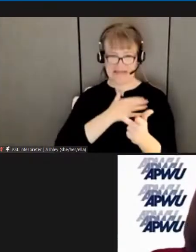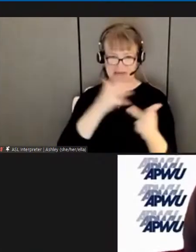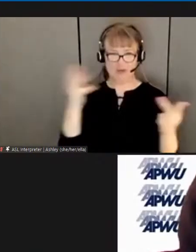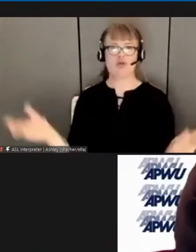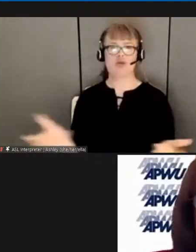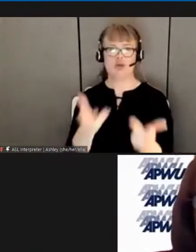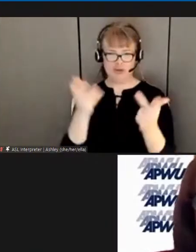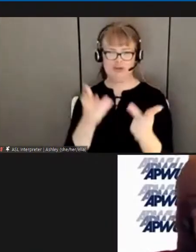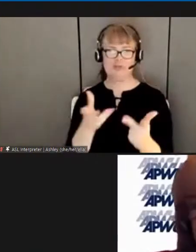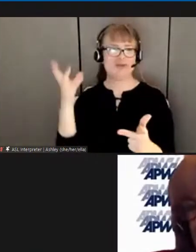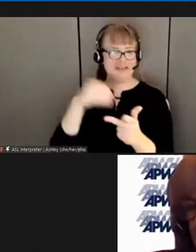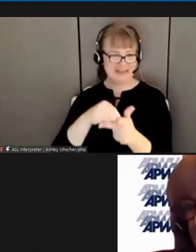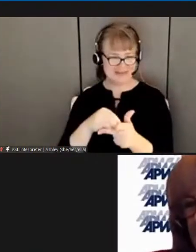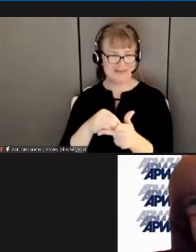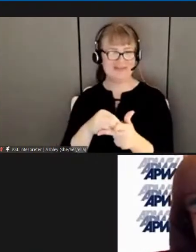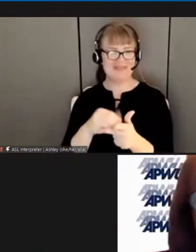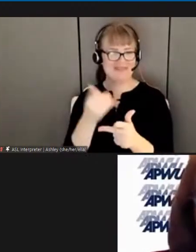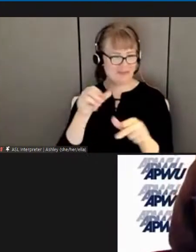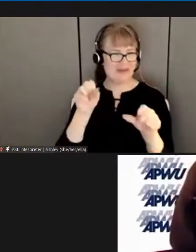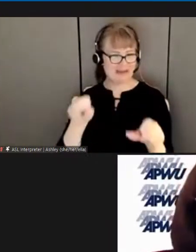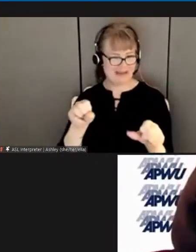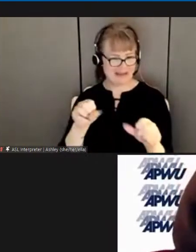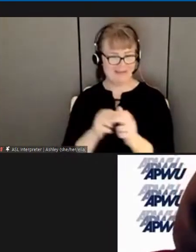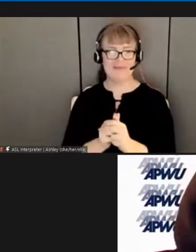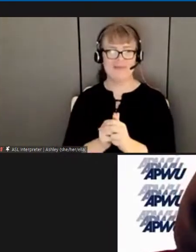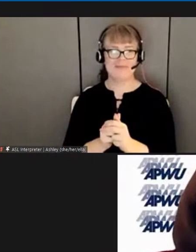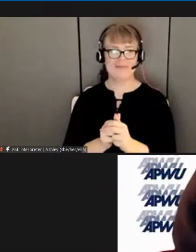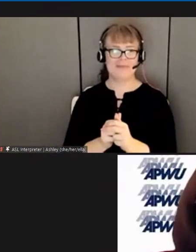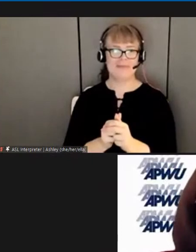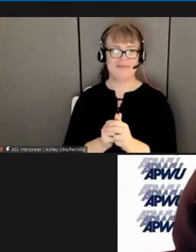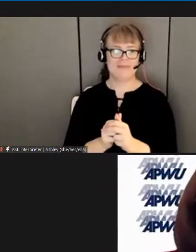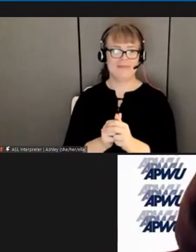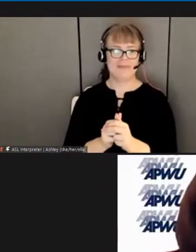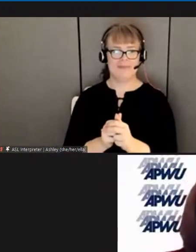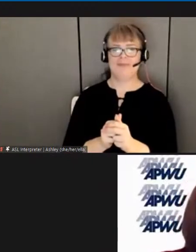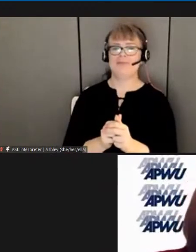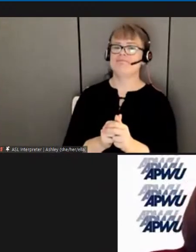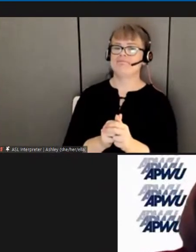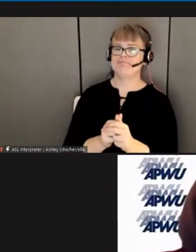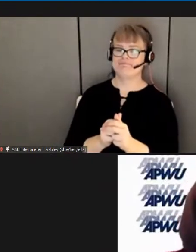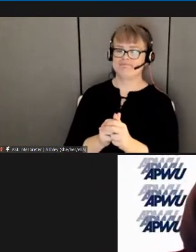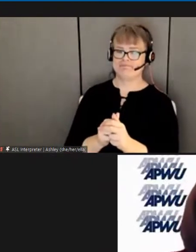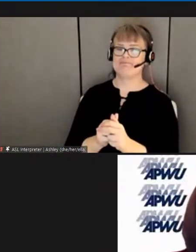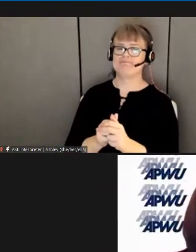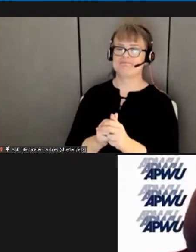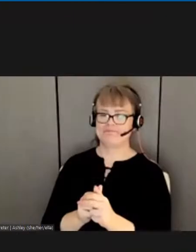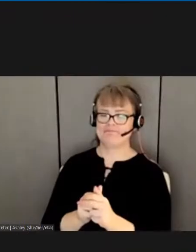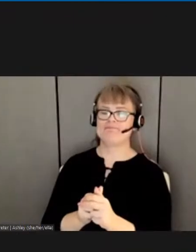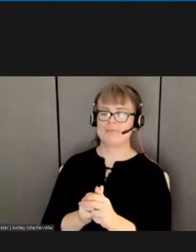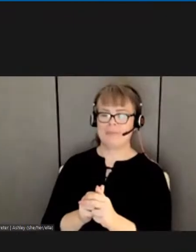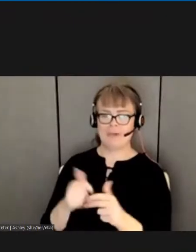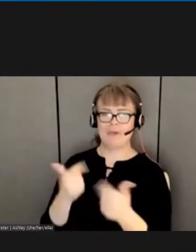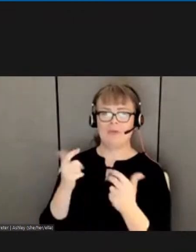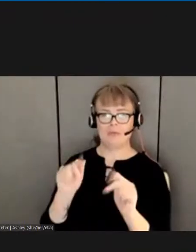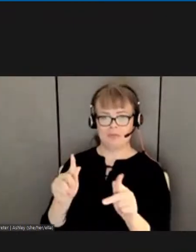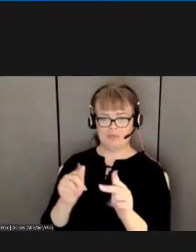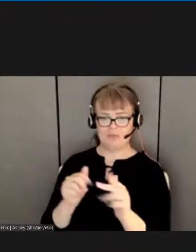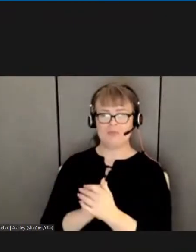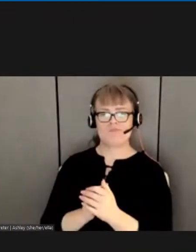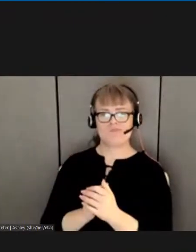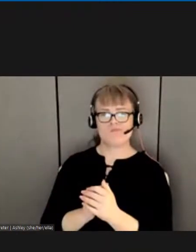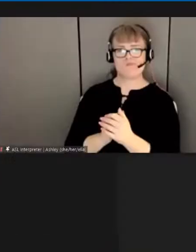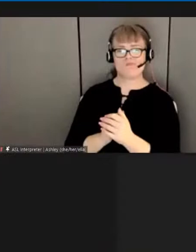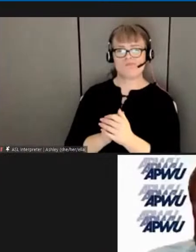okay while we're waiting for the results from our poll question number one let me introduce to you